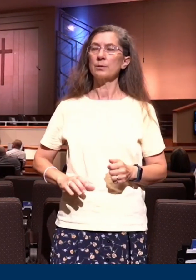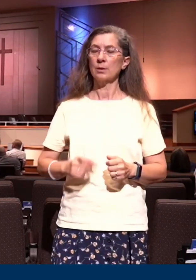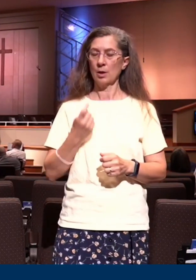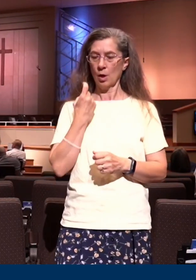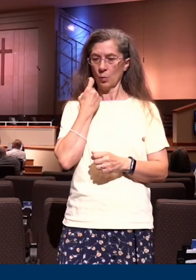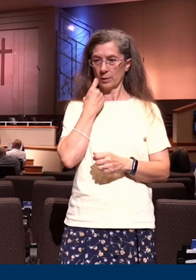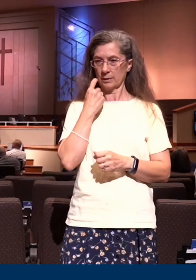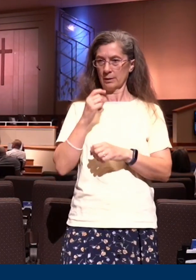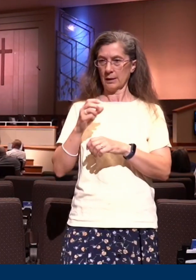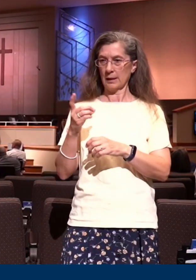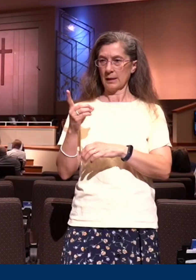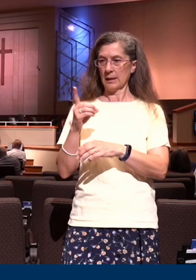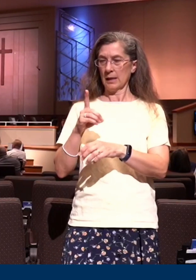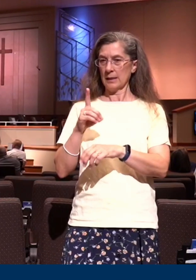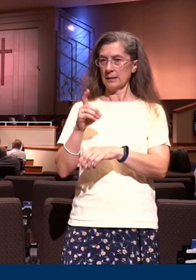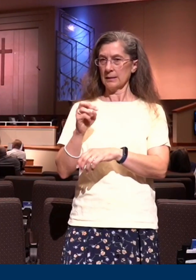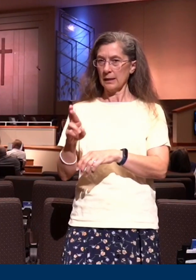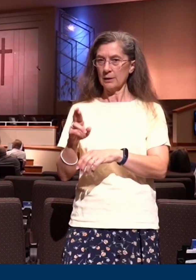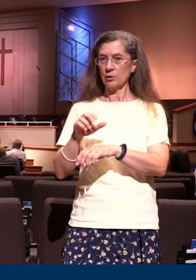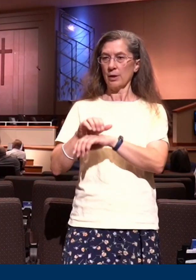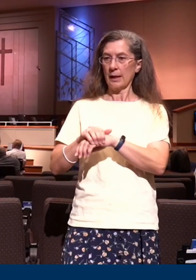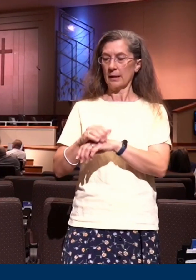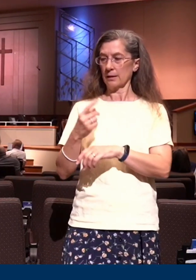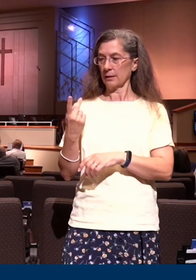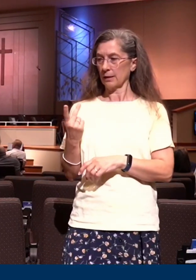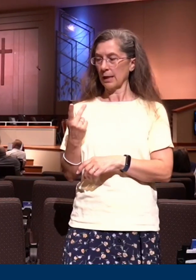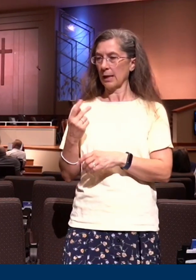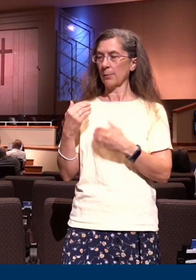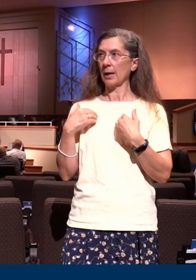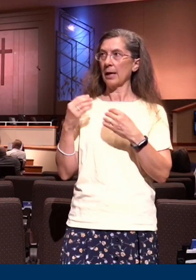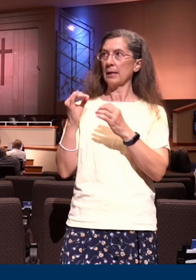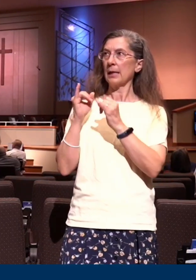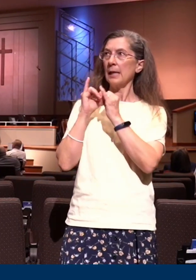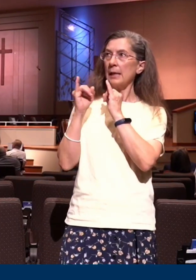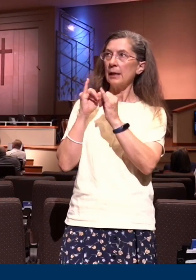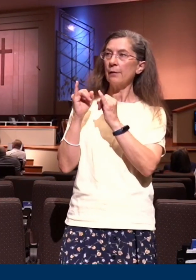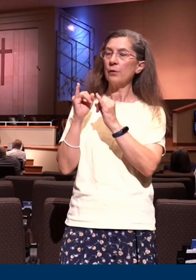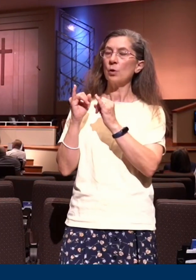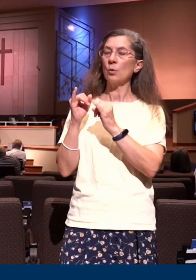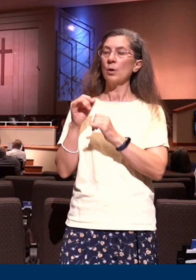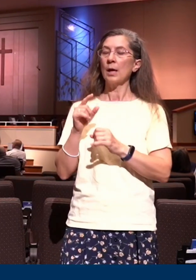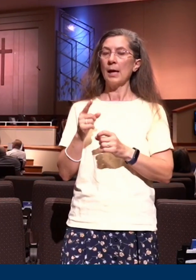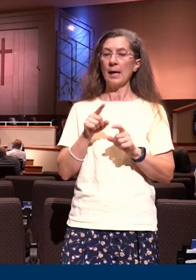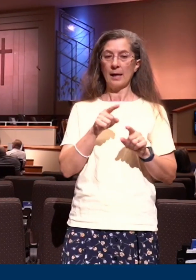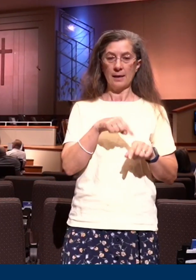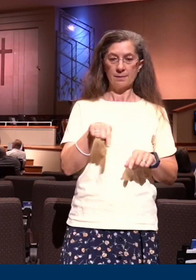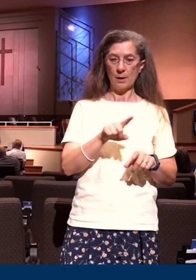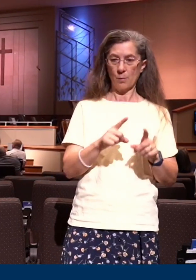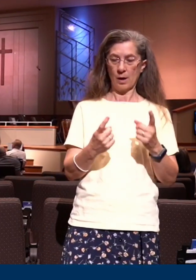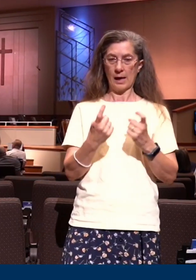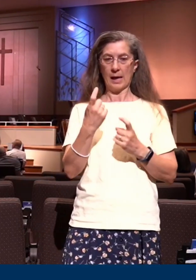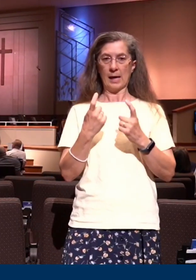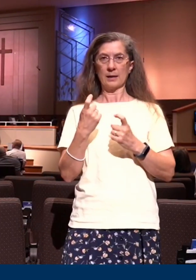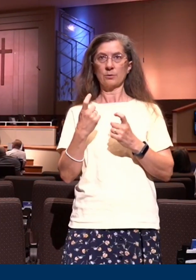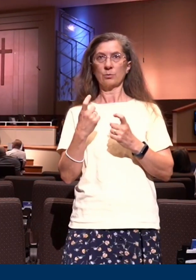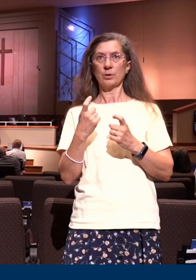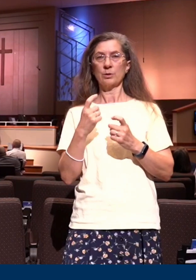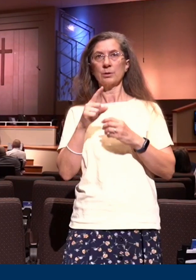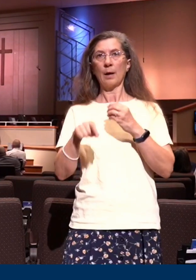television interview for the Korean Broadcast Network this afternoon. And they were asking us questions about the Bible, the preservation of the Scripture.